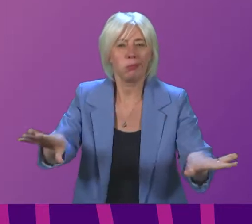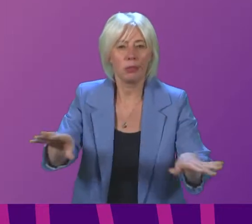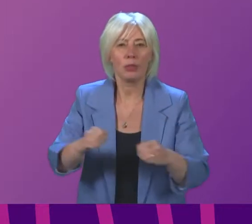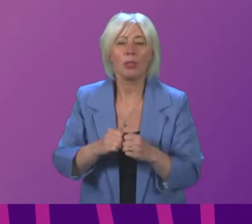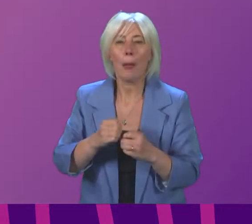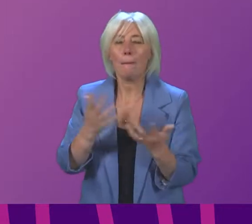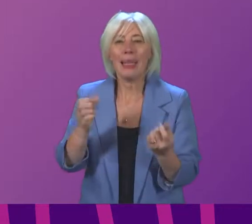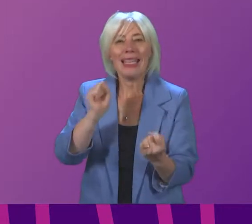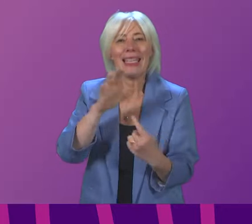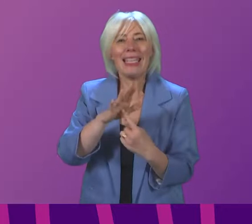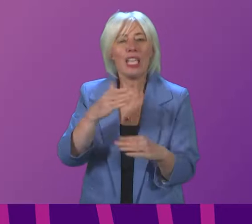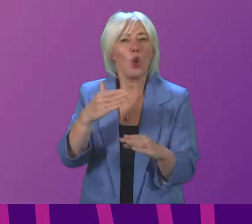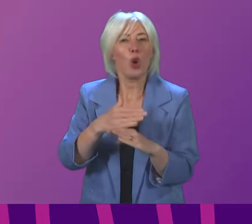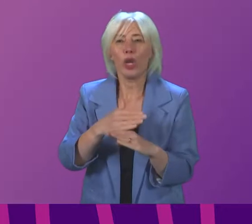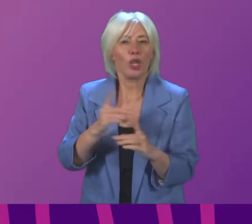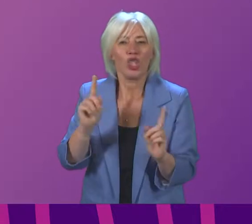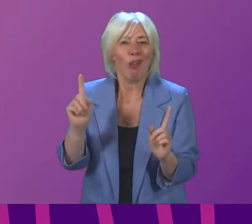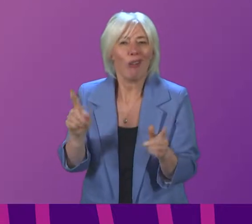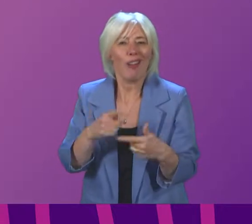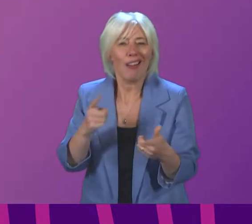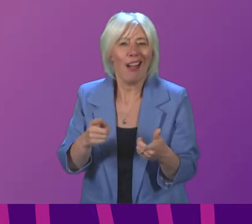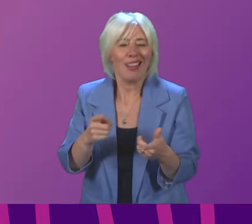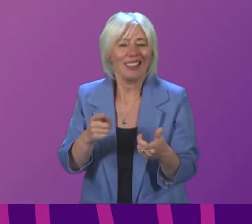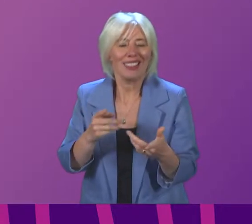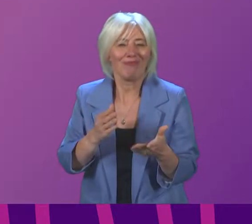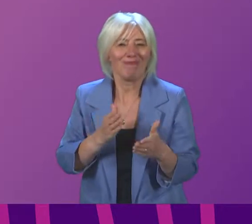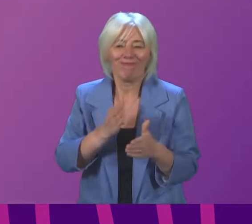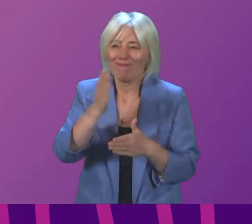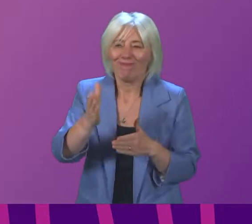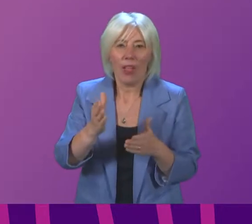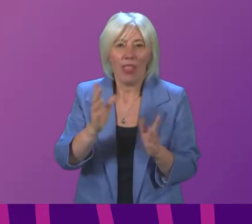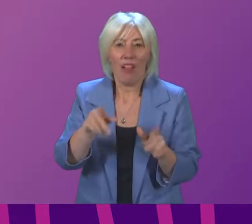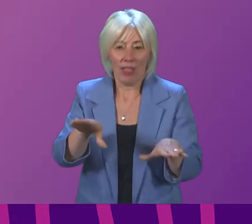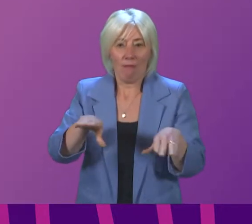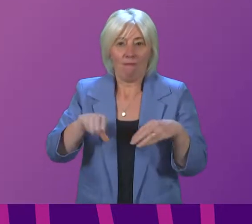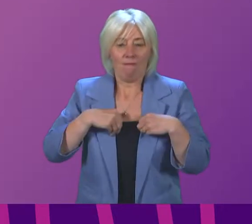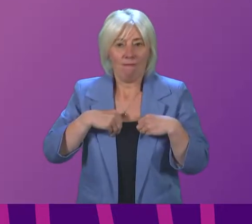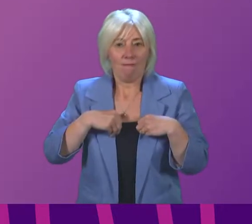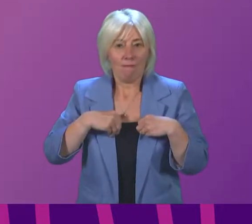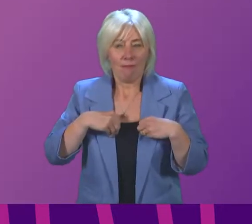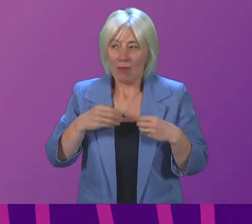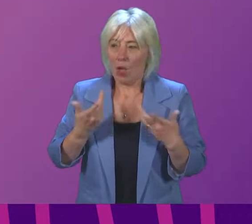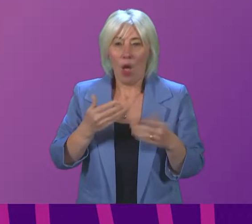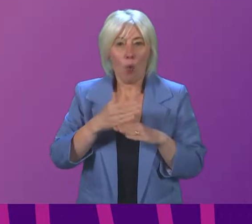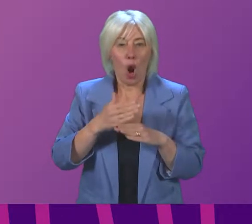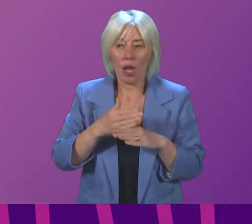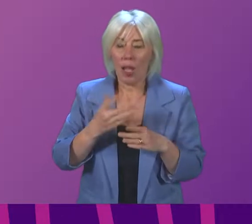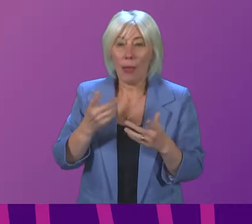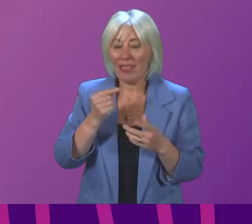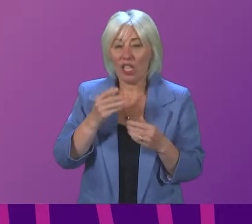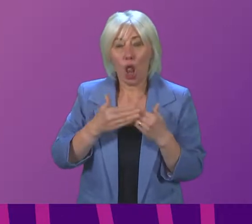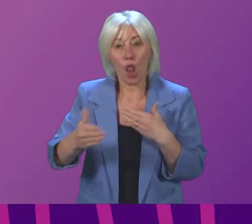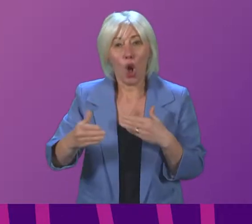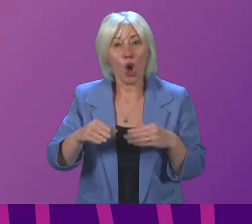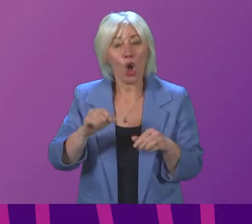that many key workers can't and face a continued heightened risk of getting COVID at work and then potentially long COVID can the